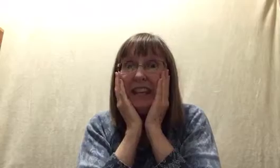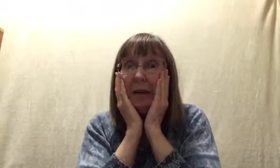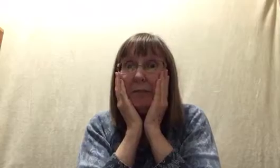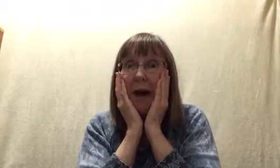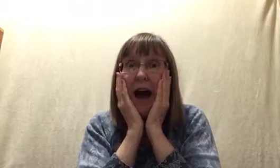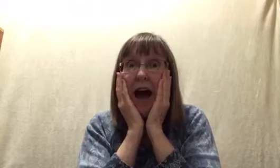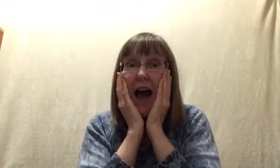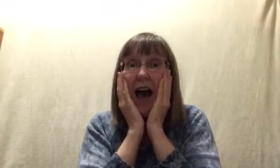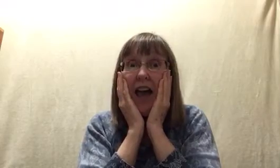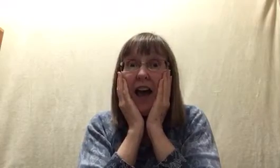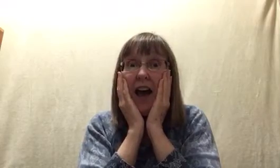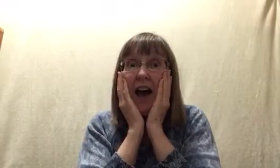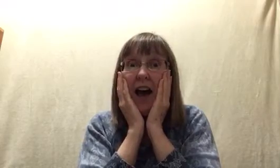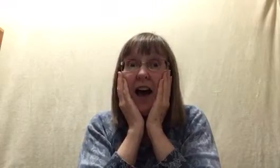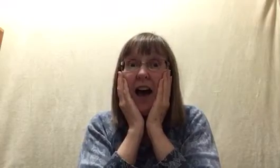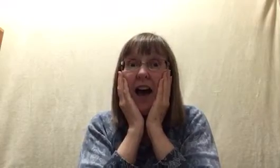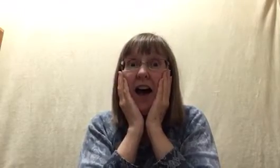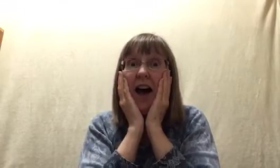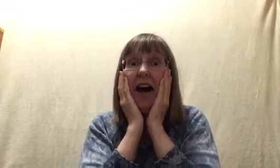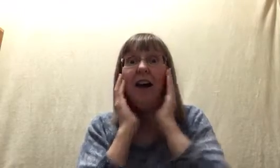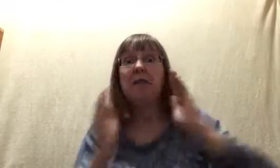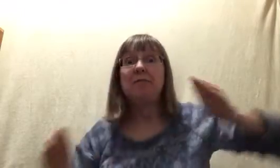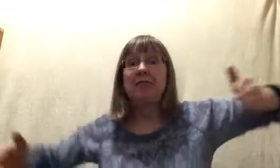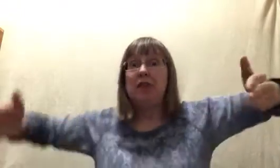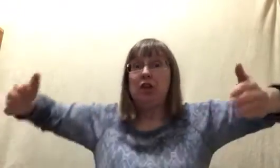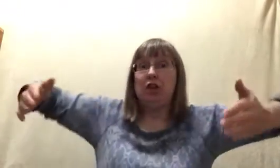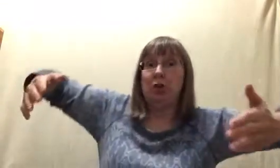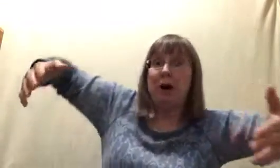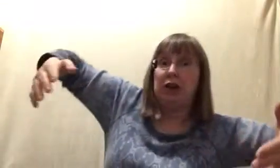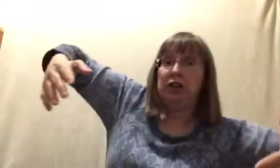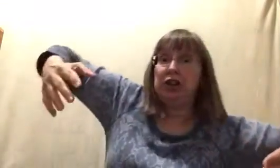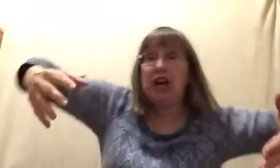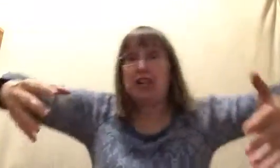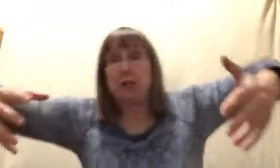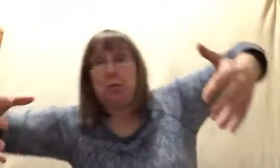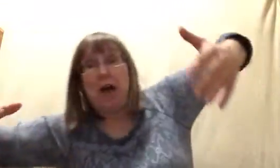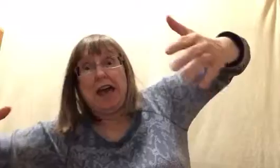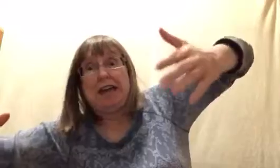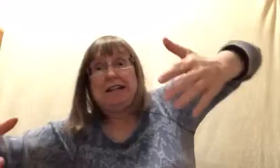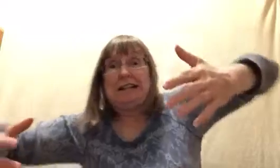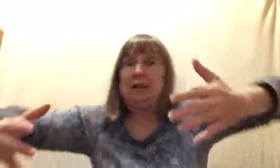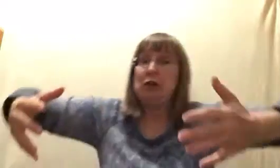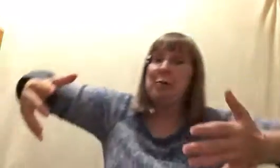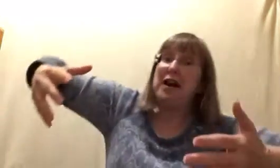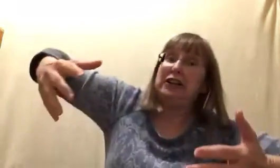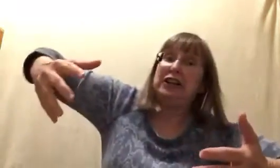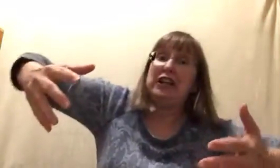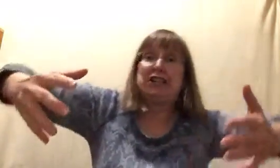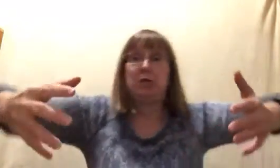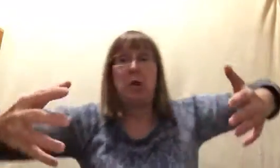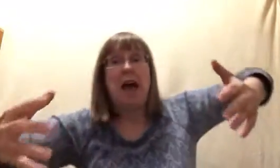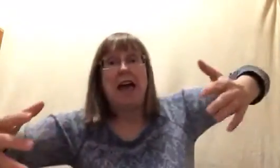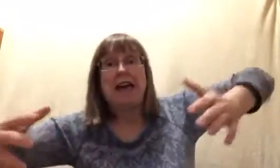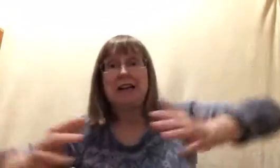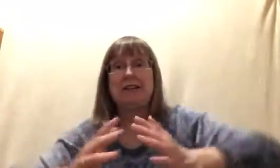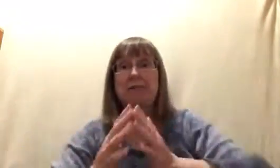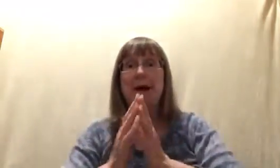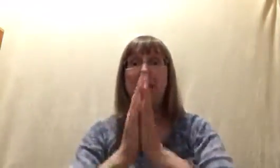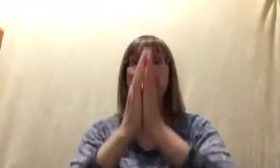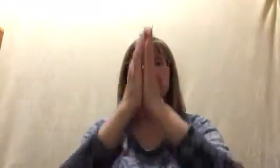by a Humongous whale, humongous whale, spouting